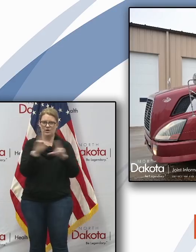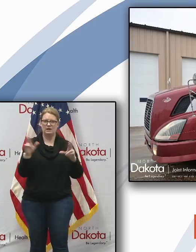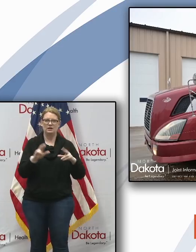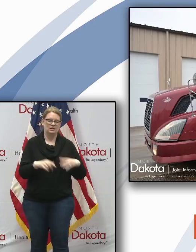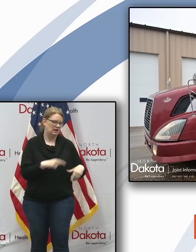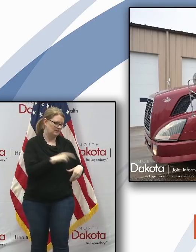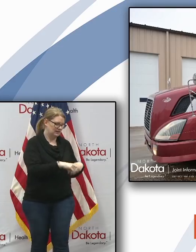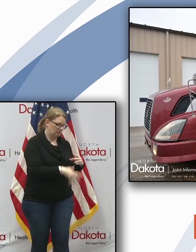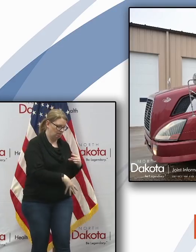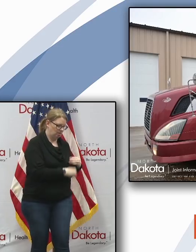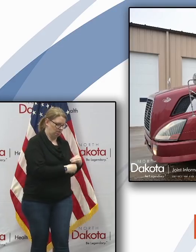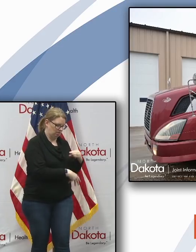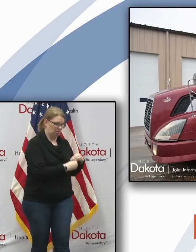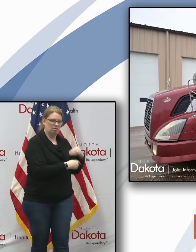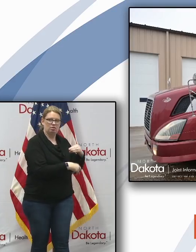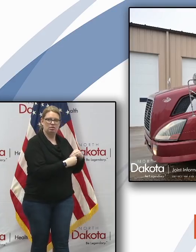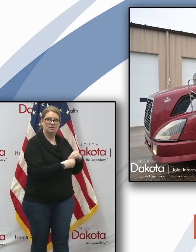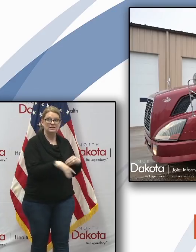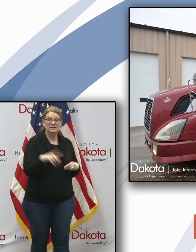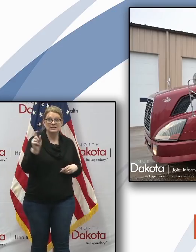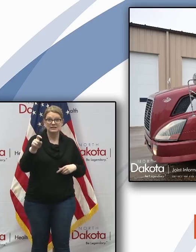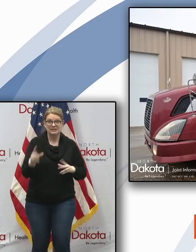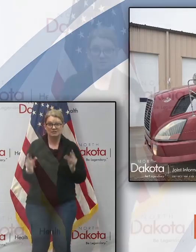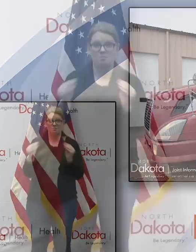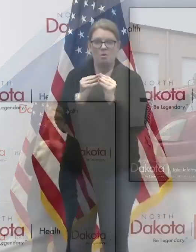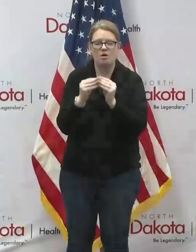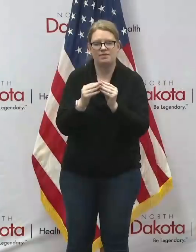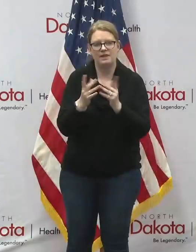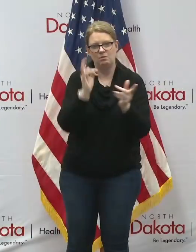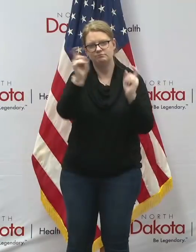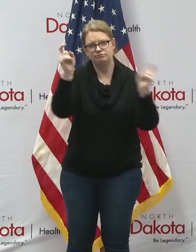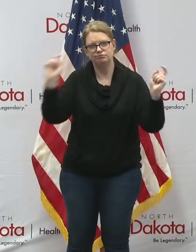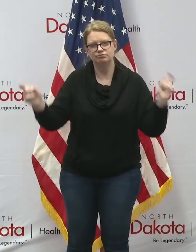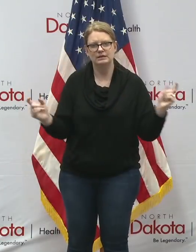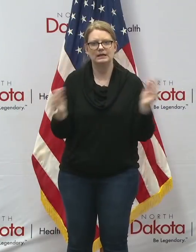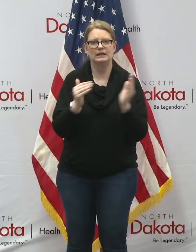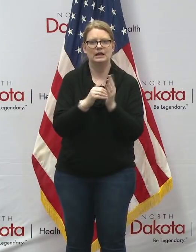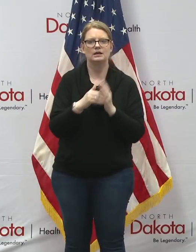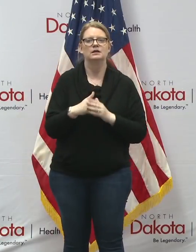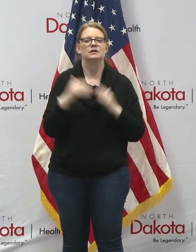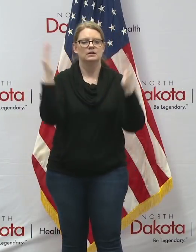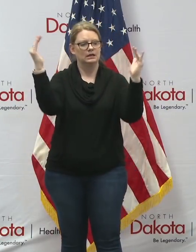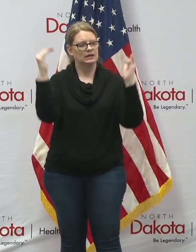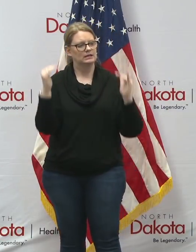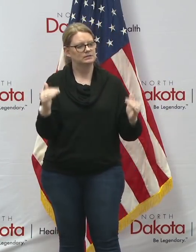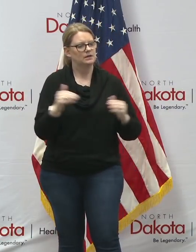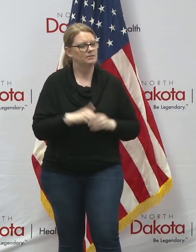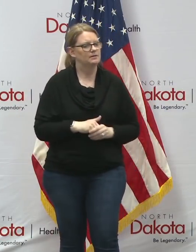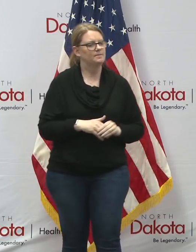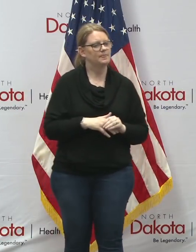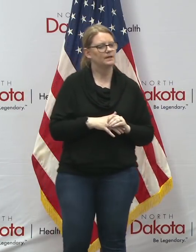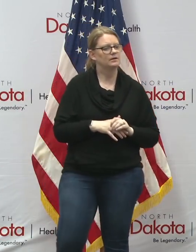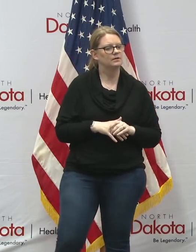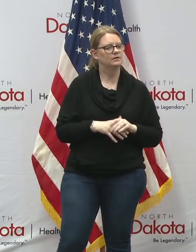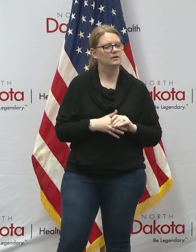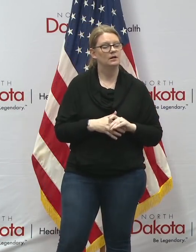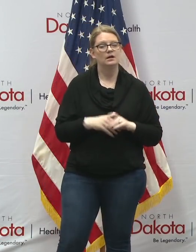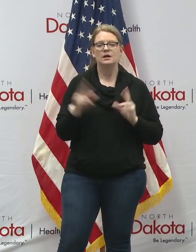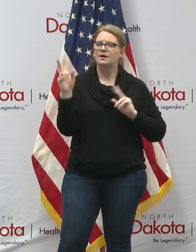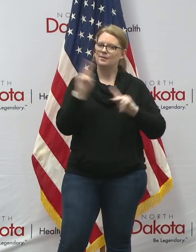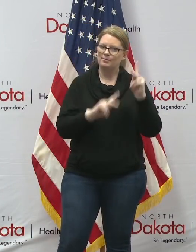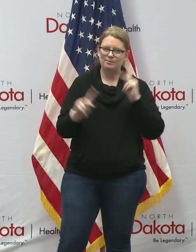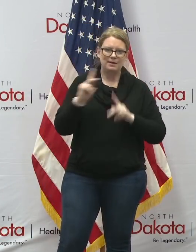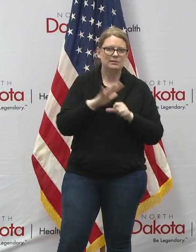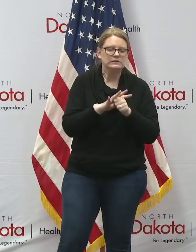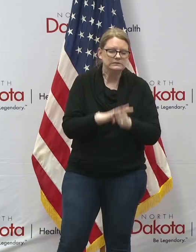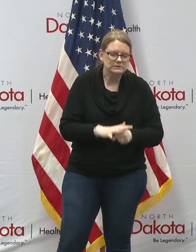cash and as needs arise we'll continue to do that next topic we know people are stressed and during